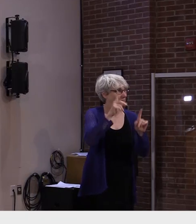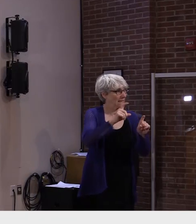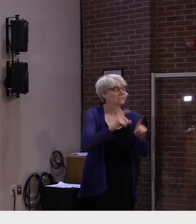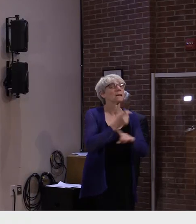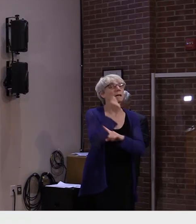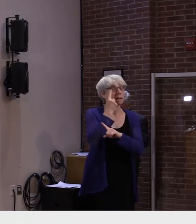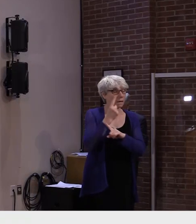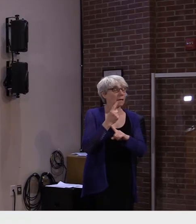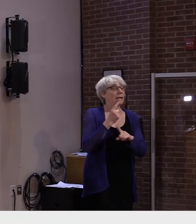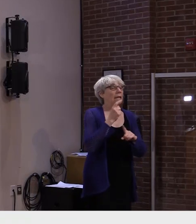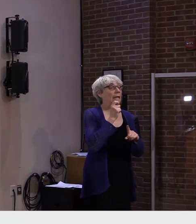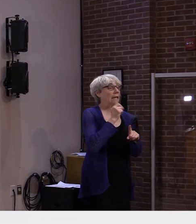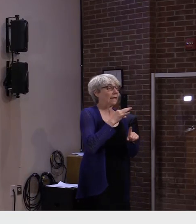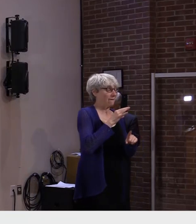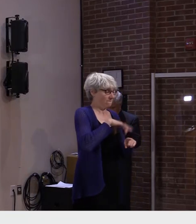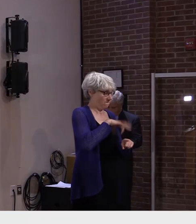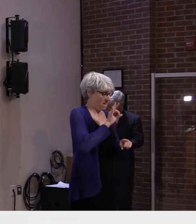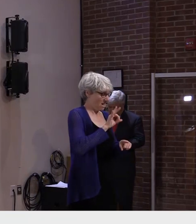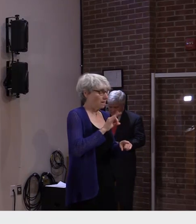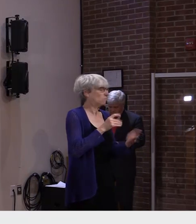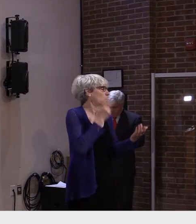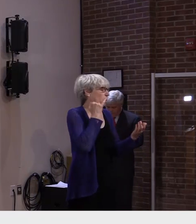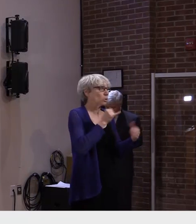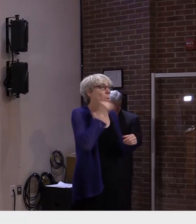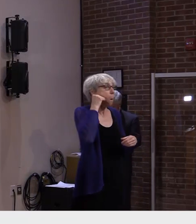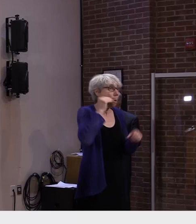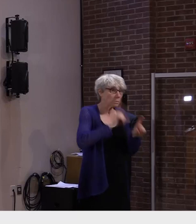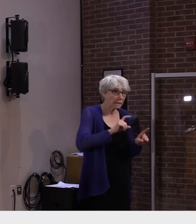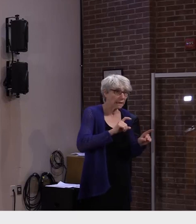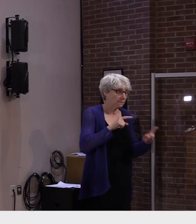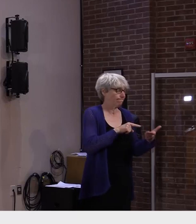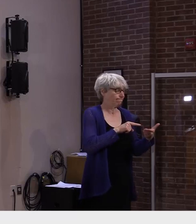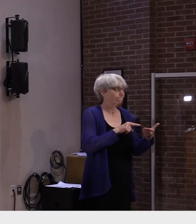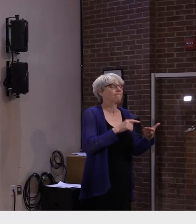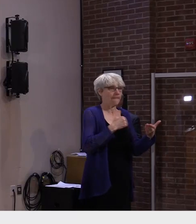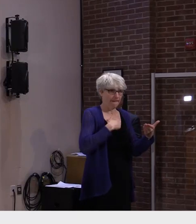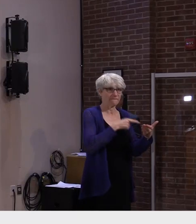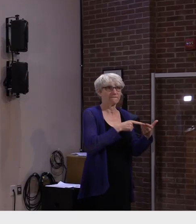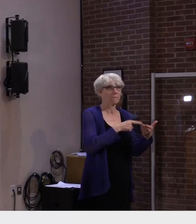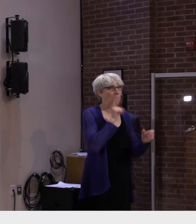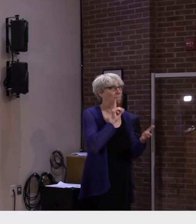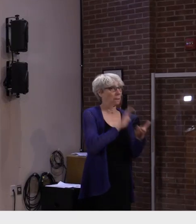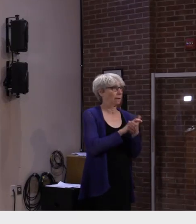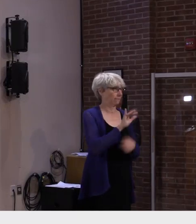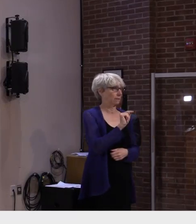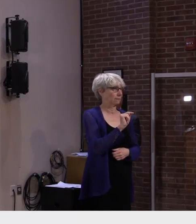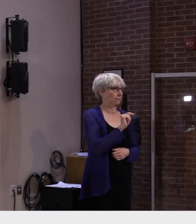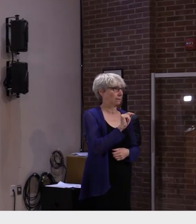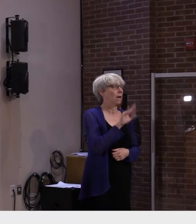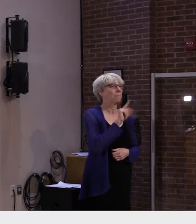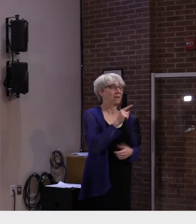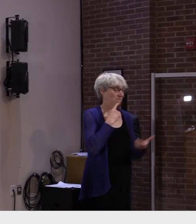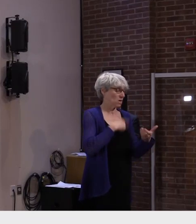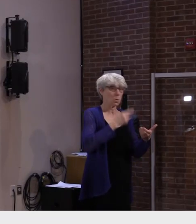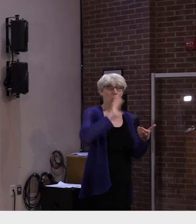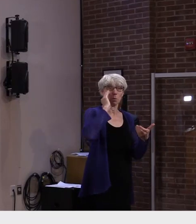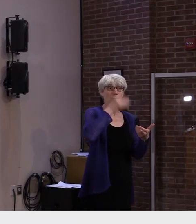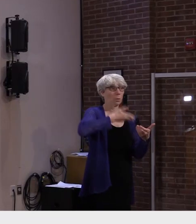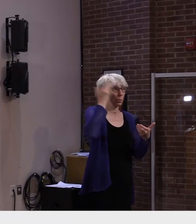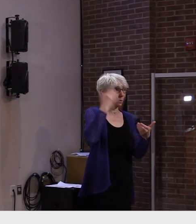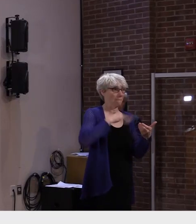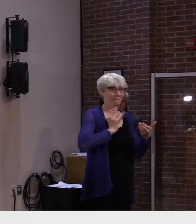for having a positive result and believing it than having a negative result and being falsely reassured.